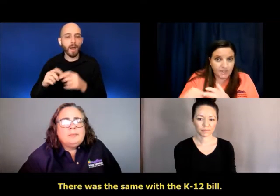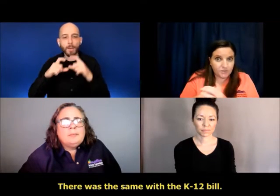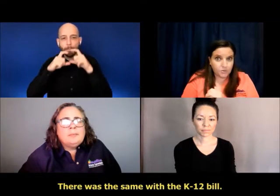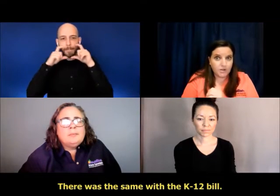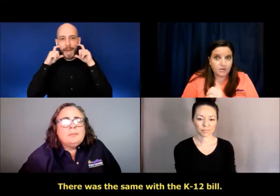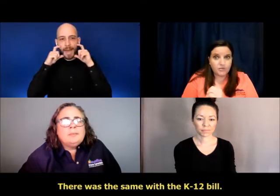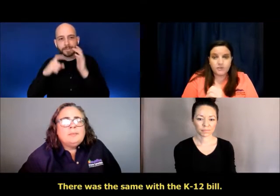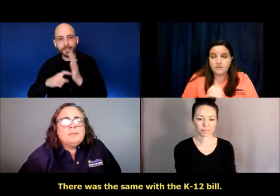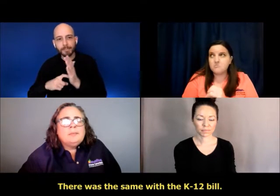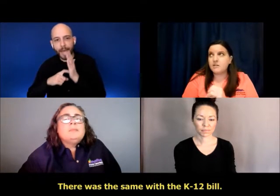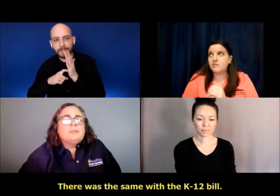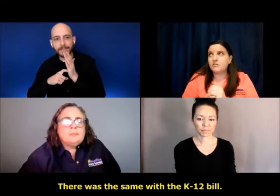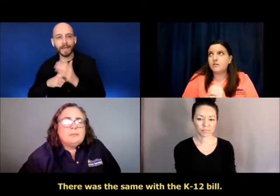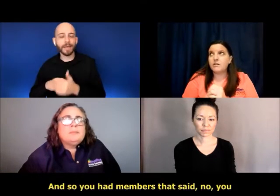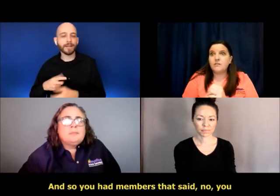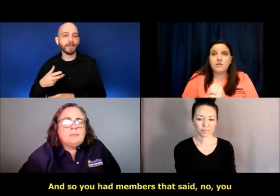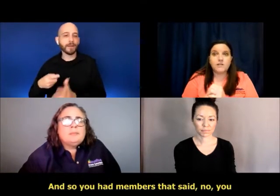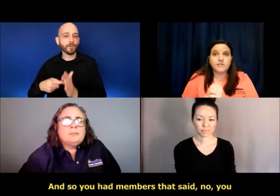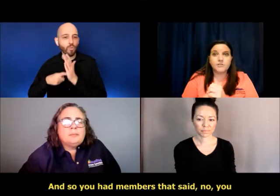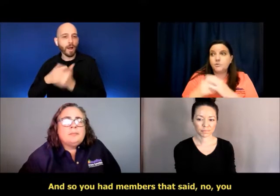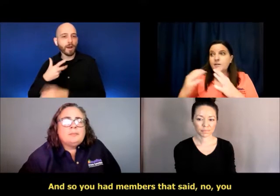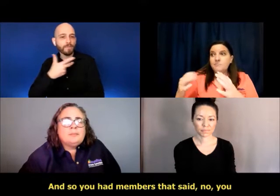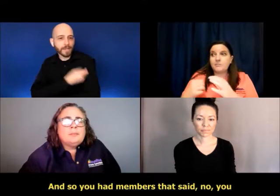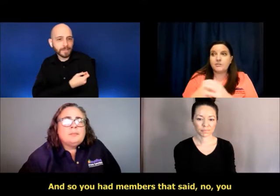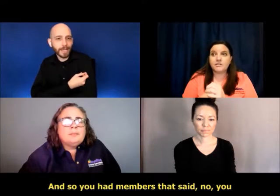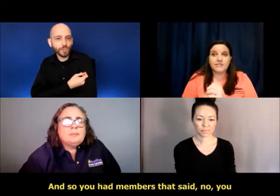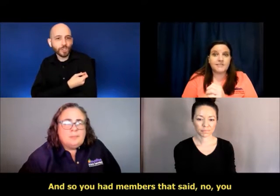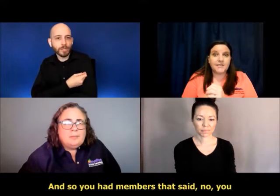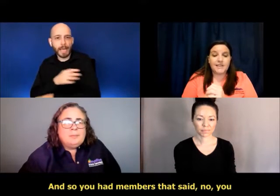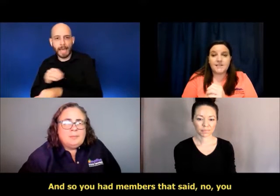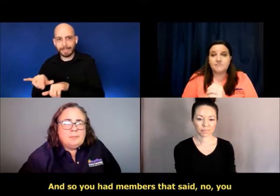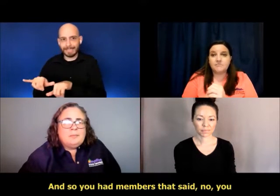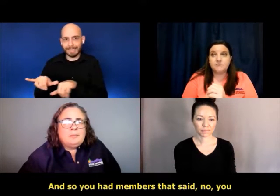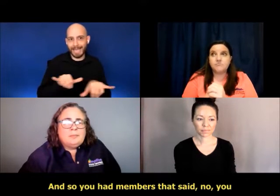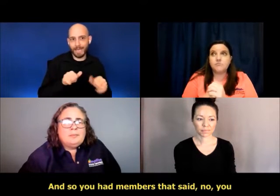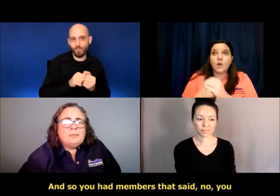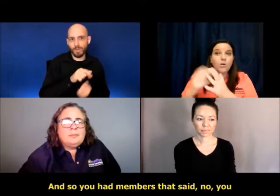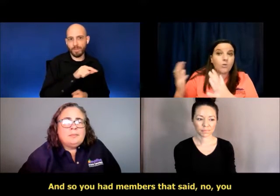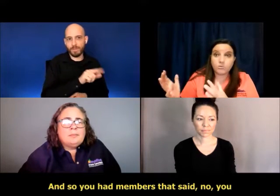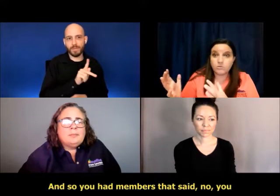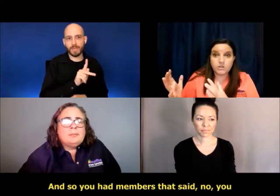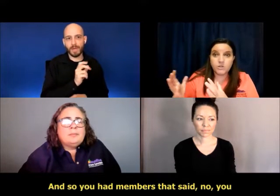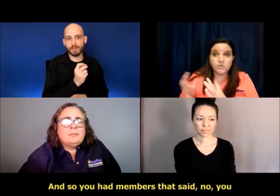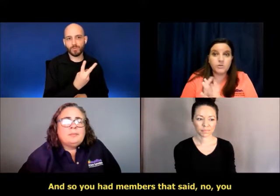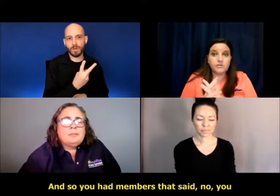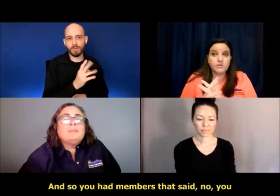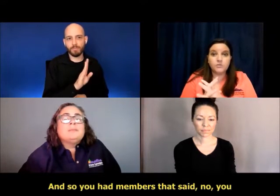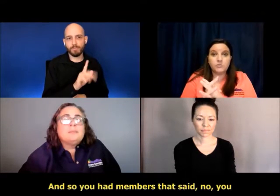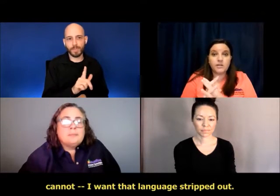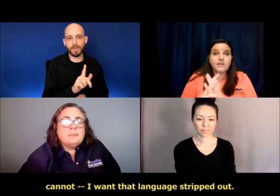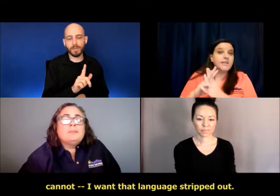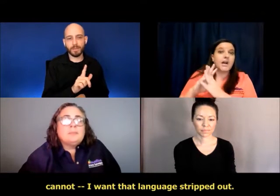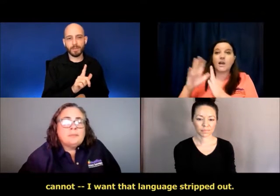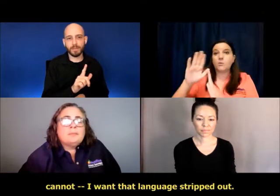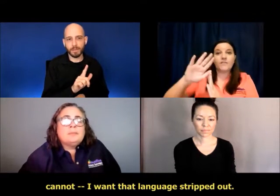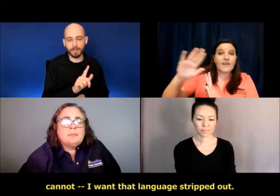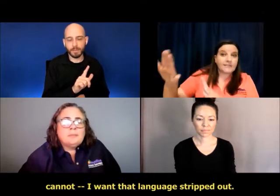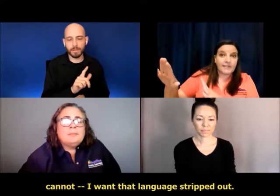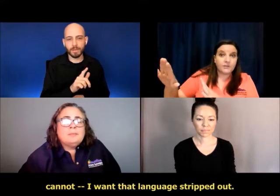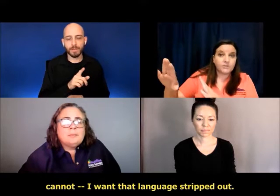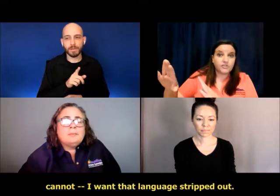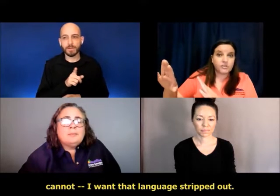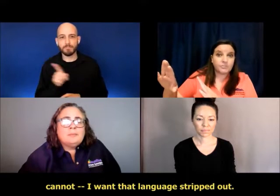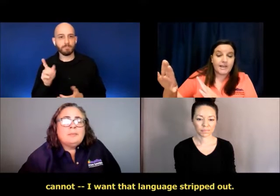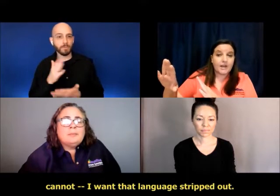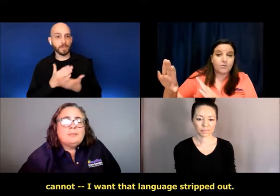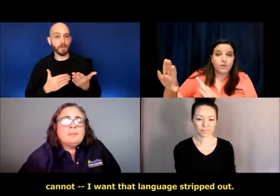the same with the K through 12 bill. And so, you had members that said, no, you cannot. I want